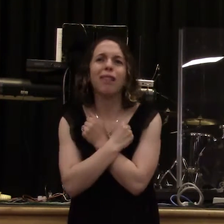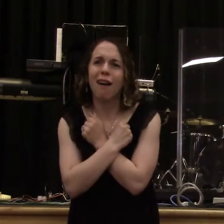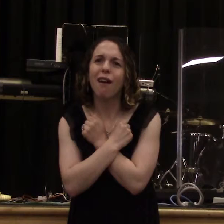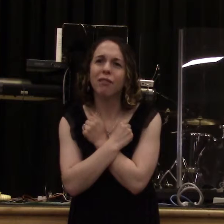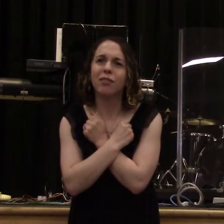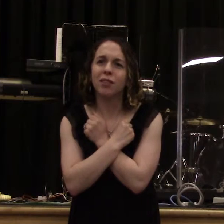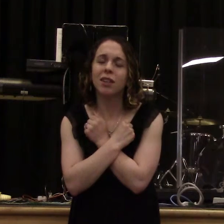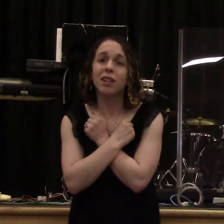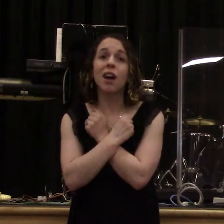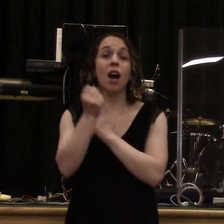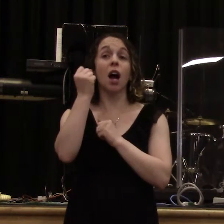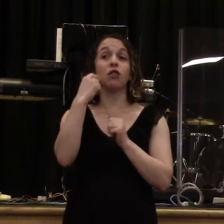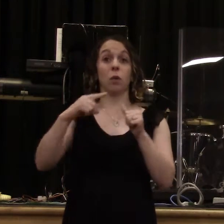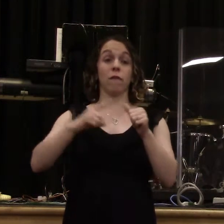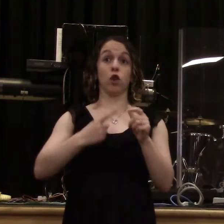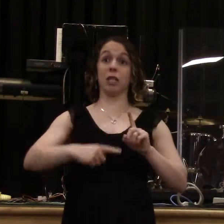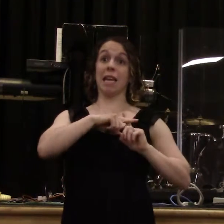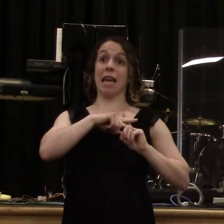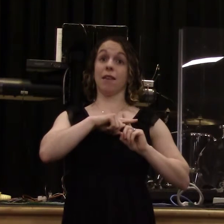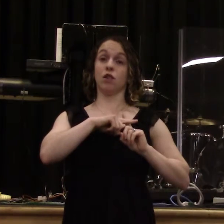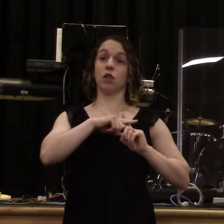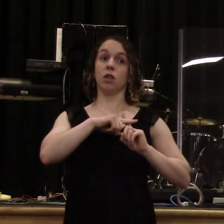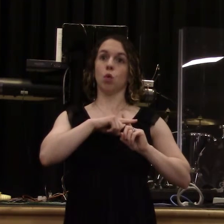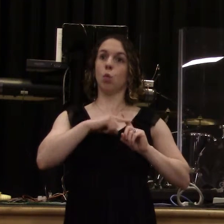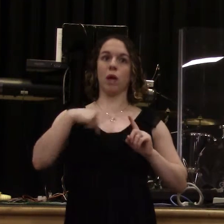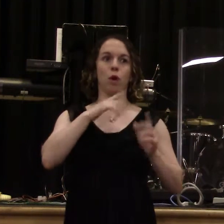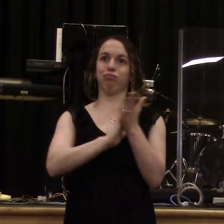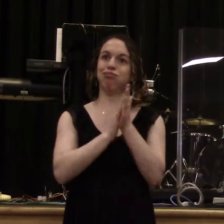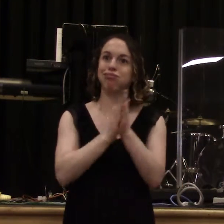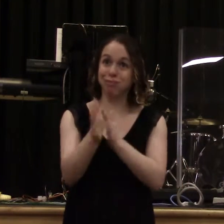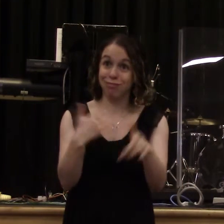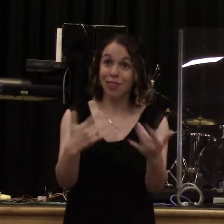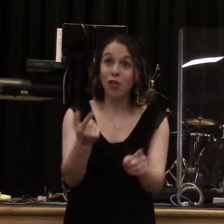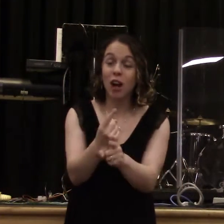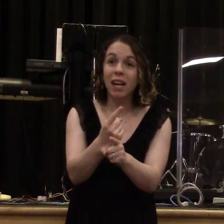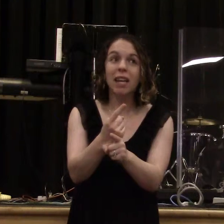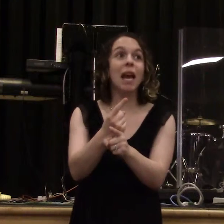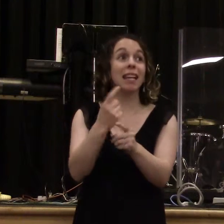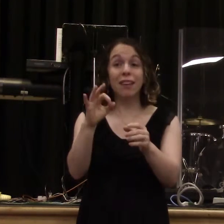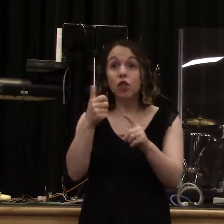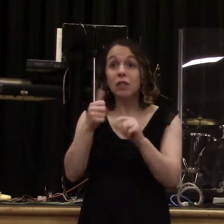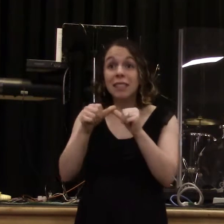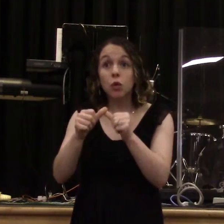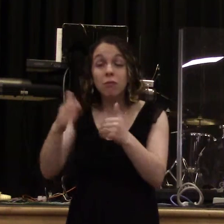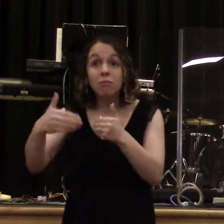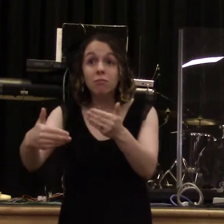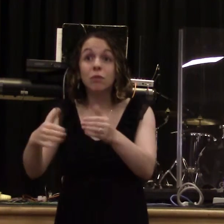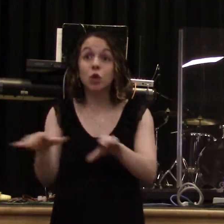when you started. Now, I got saved in 1976. In 1976, I got saved. Hallelujah. Now, let me ask this question. Listen,